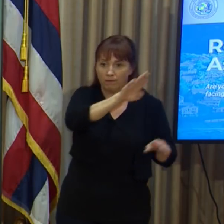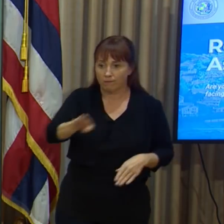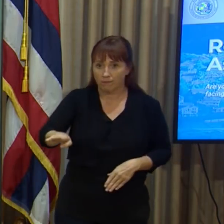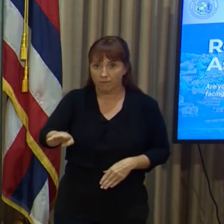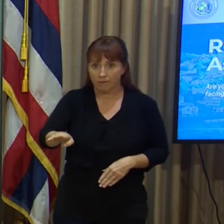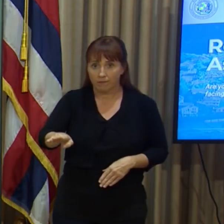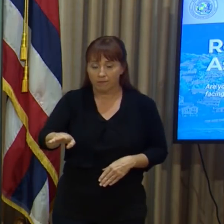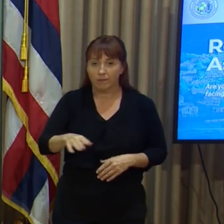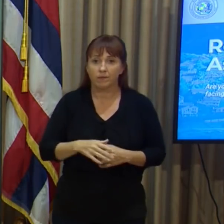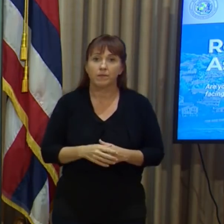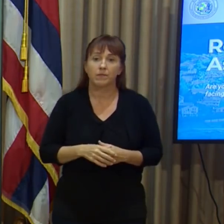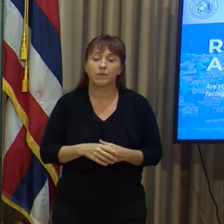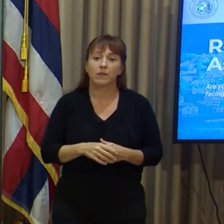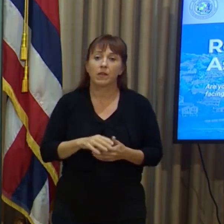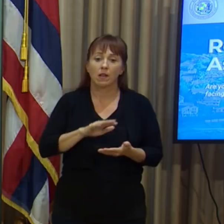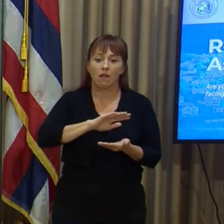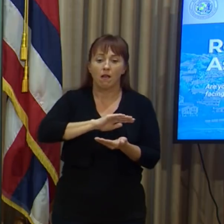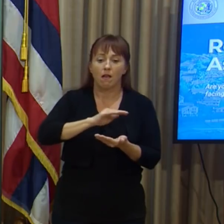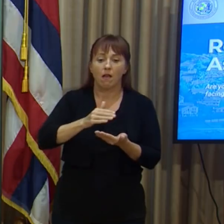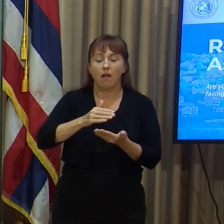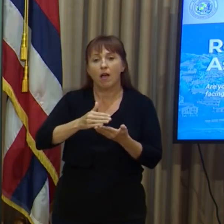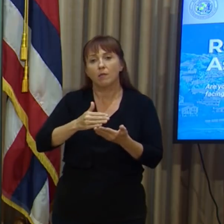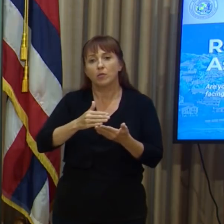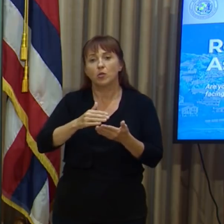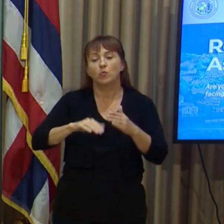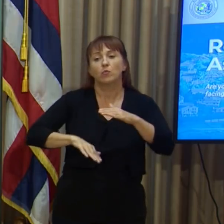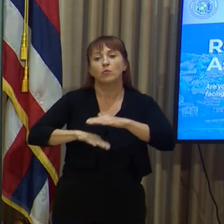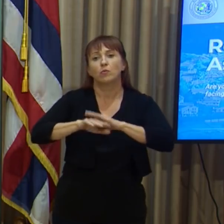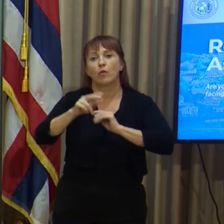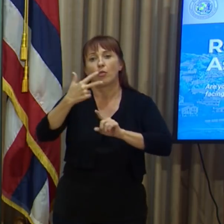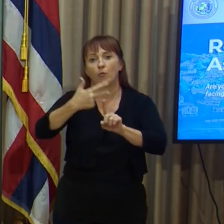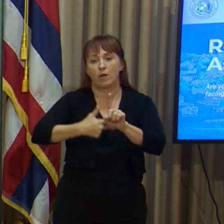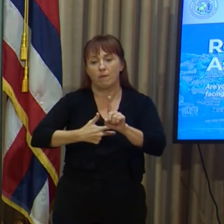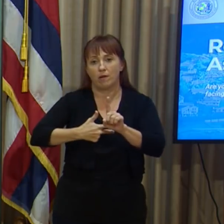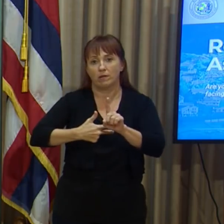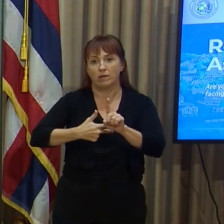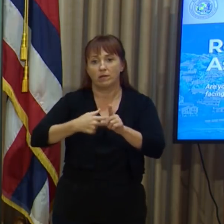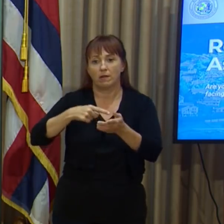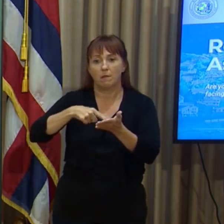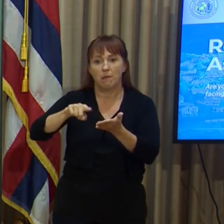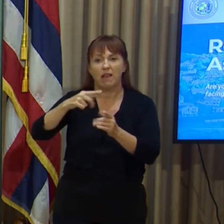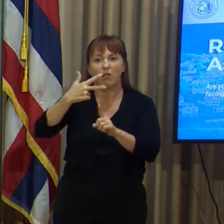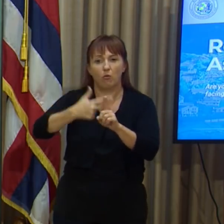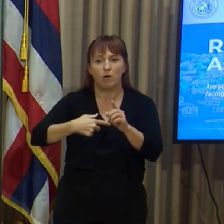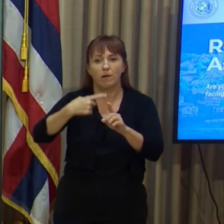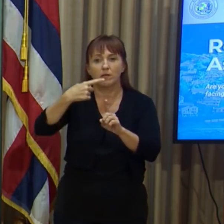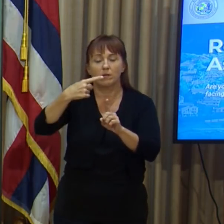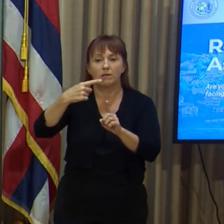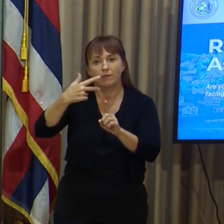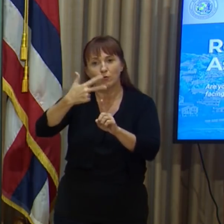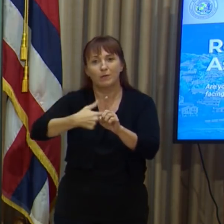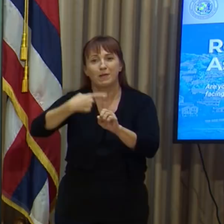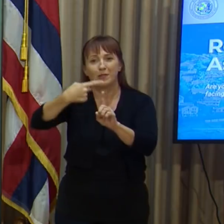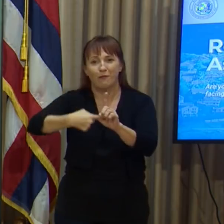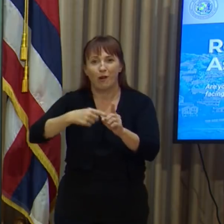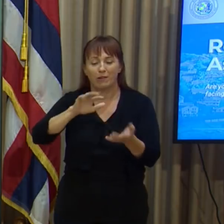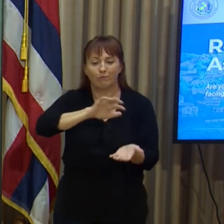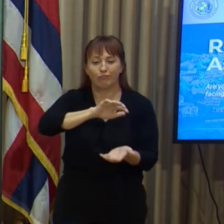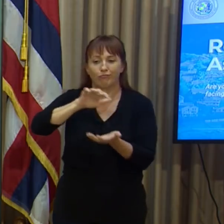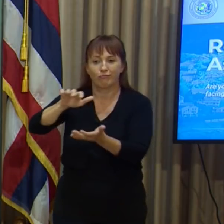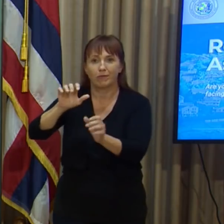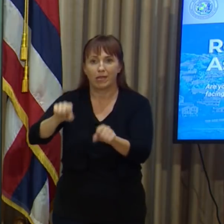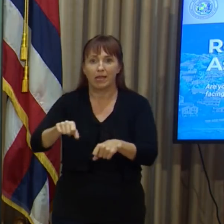amounts for up to three months at a time. For more information, please visit our website at